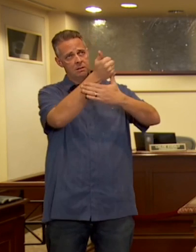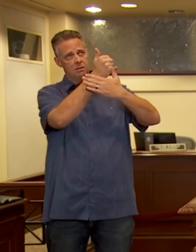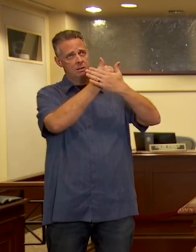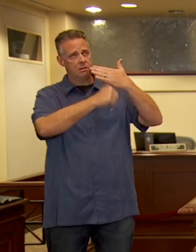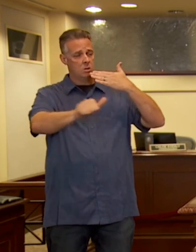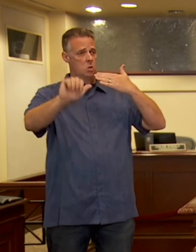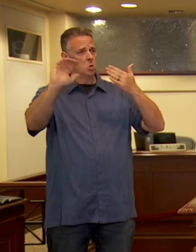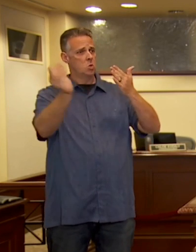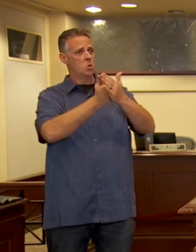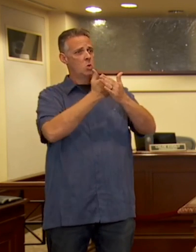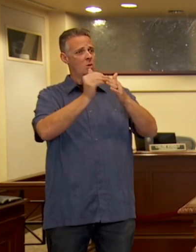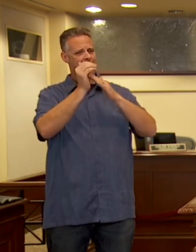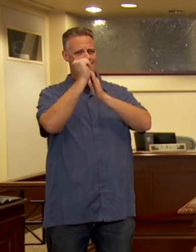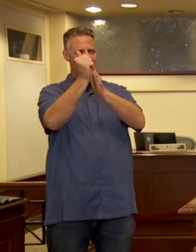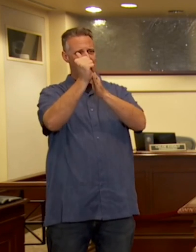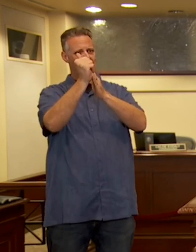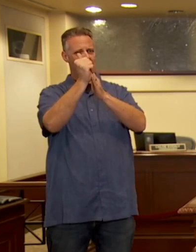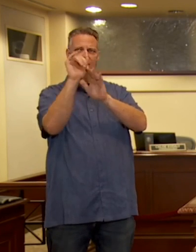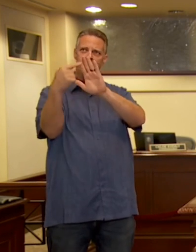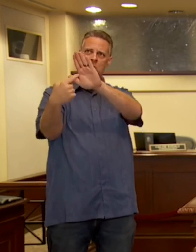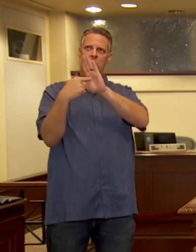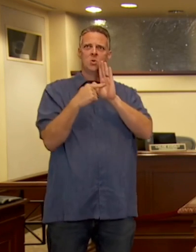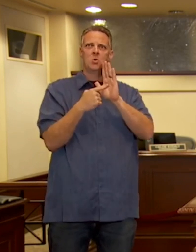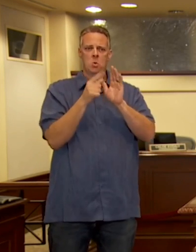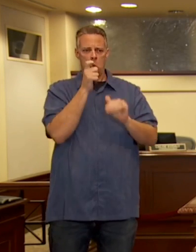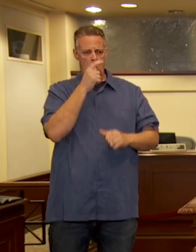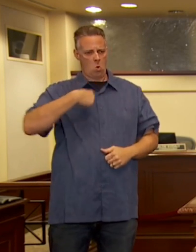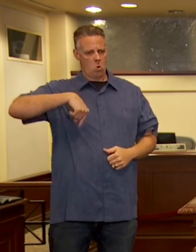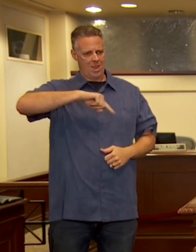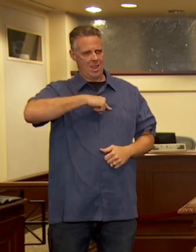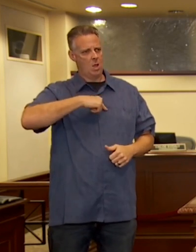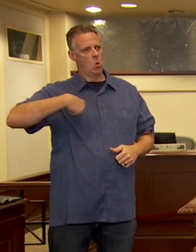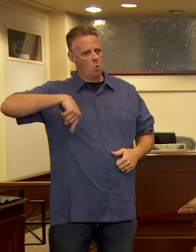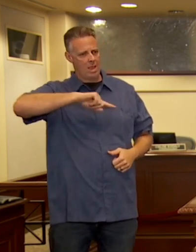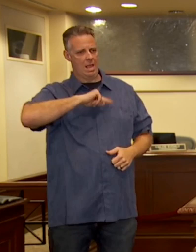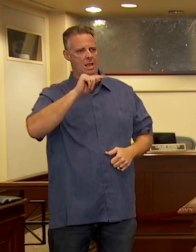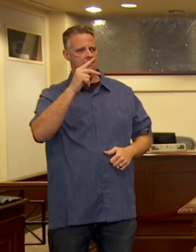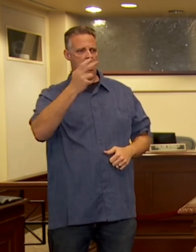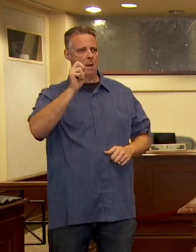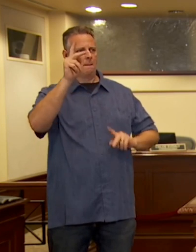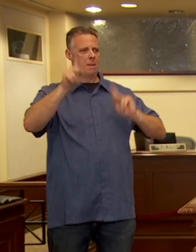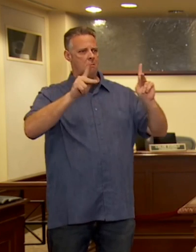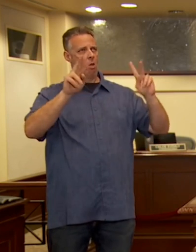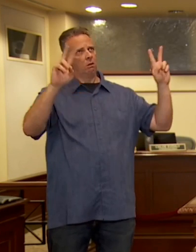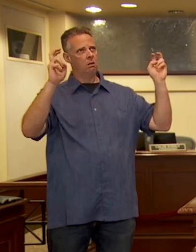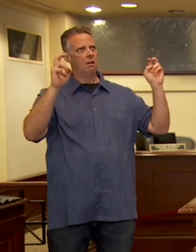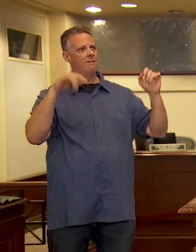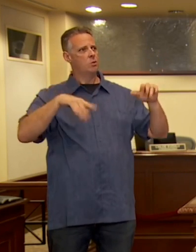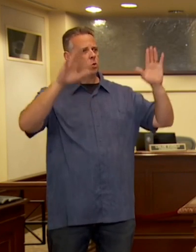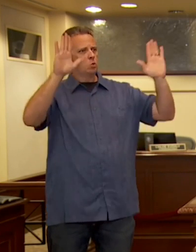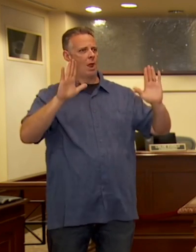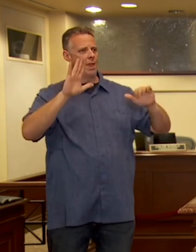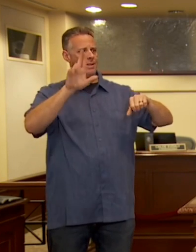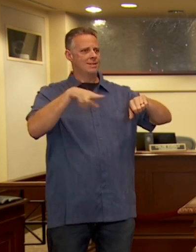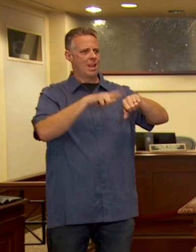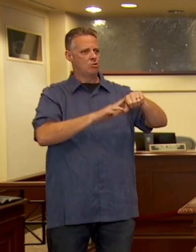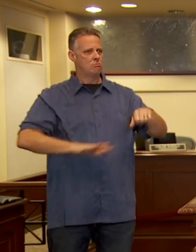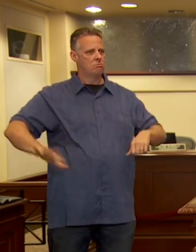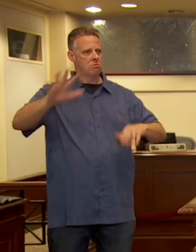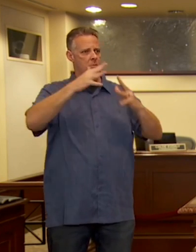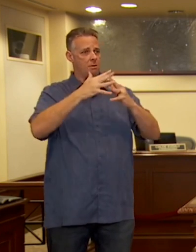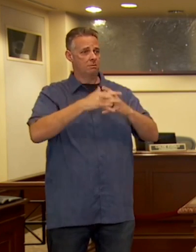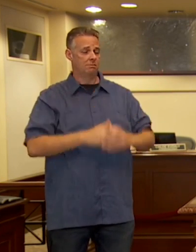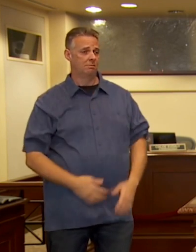reflects who we really are. We the people of this great nation. President Trump,